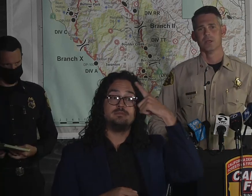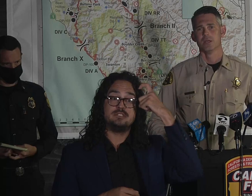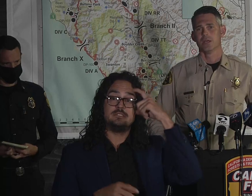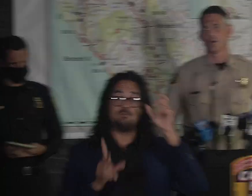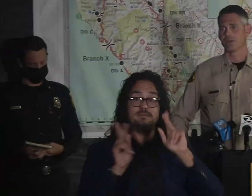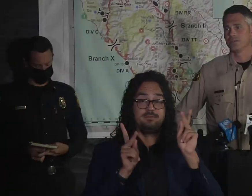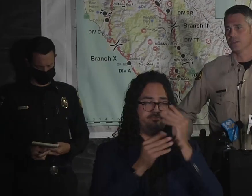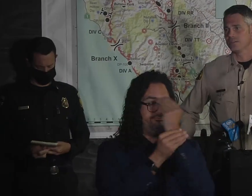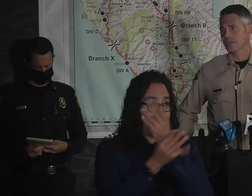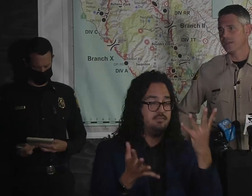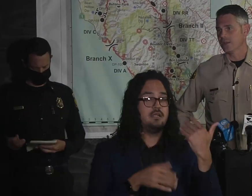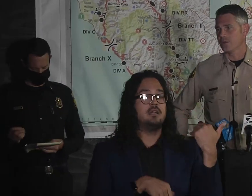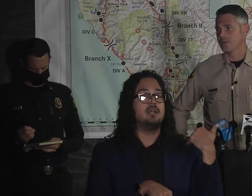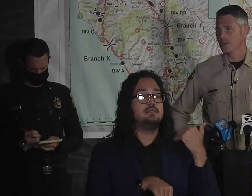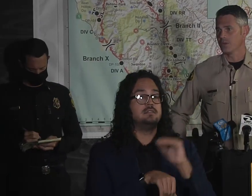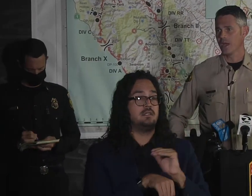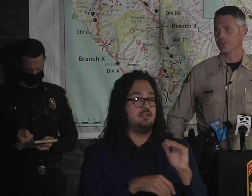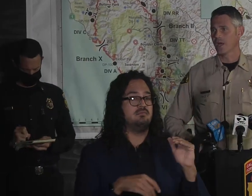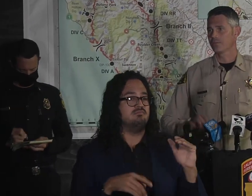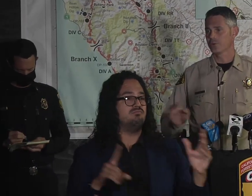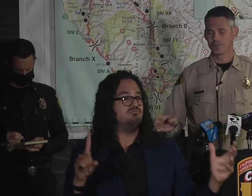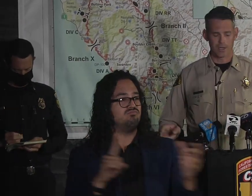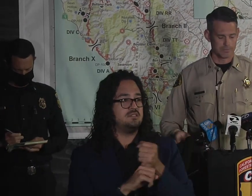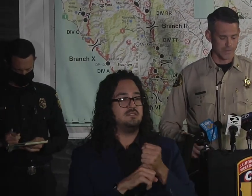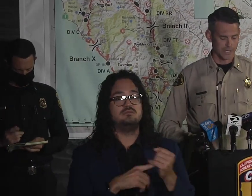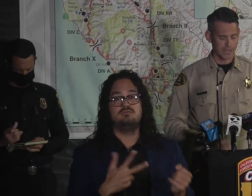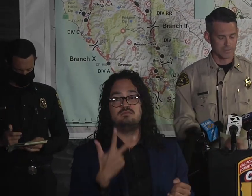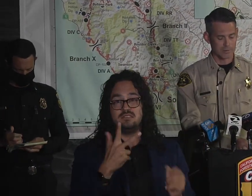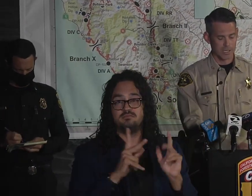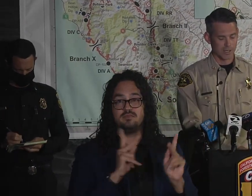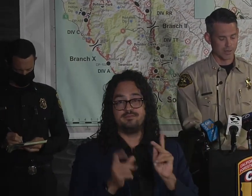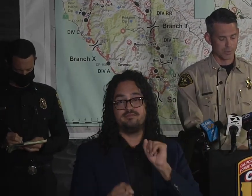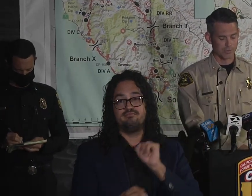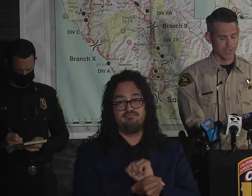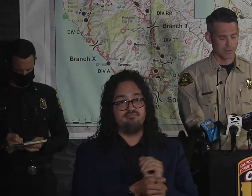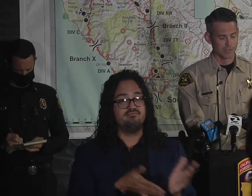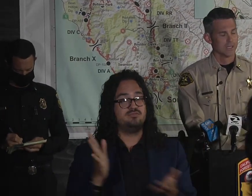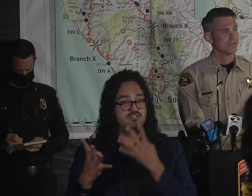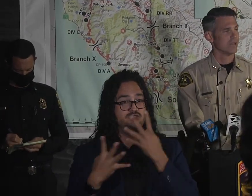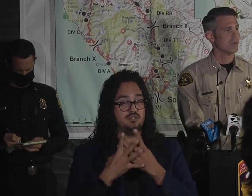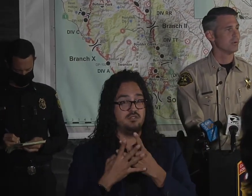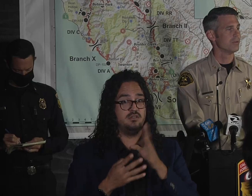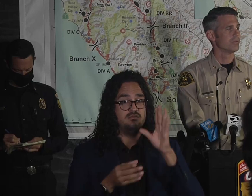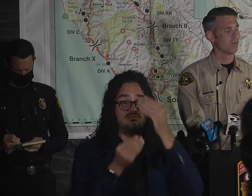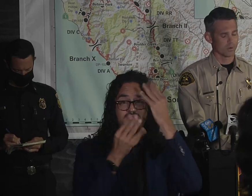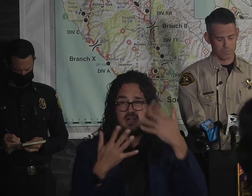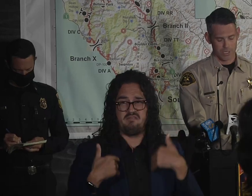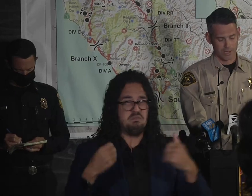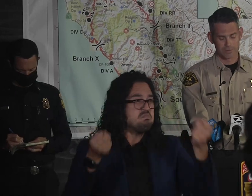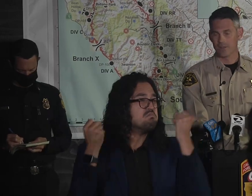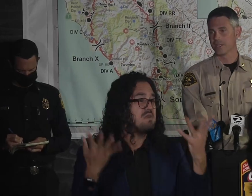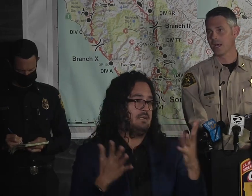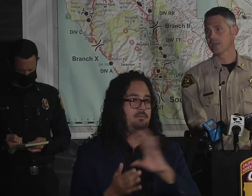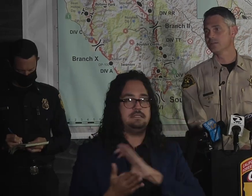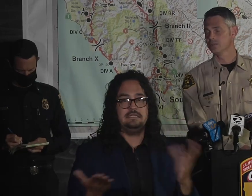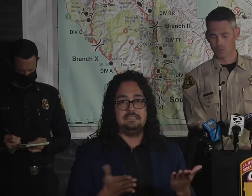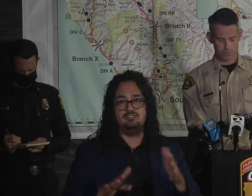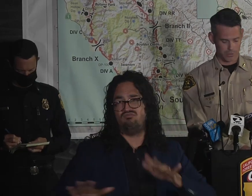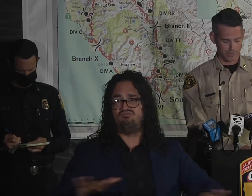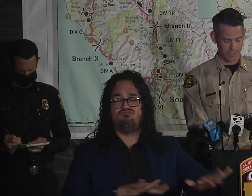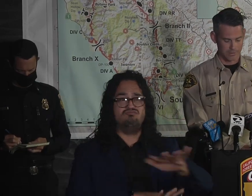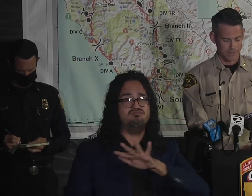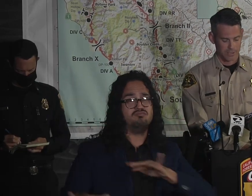before, and I'll continue to say that we have a lot of personnel, and last night we had a lot of personnel. Today, moving forward, we're going to have 79